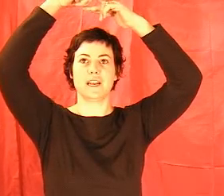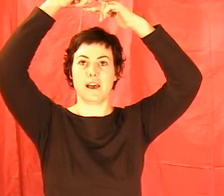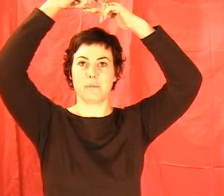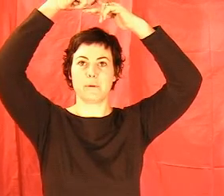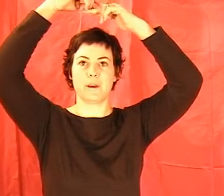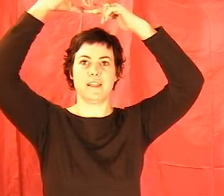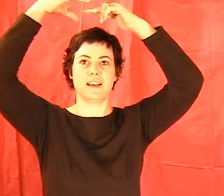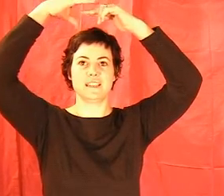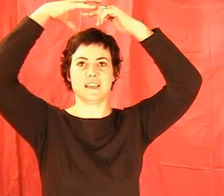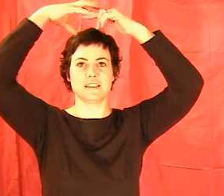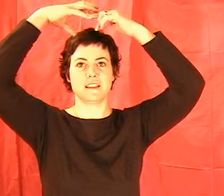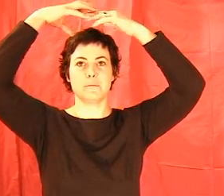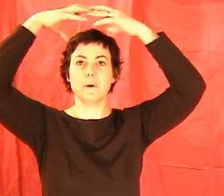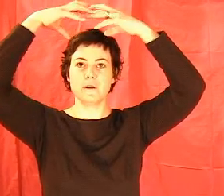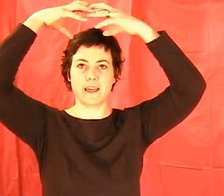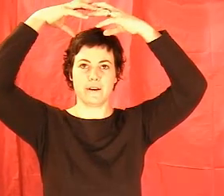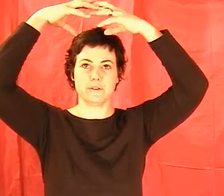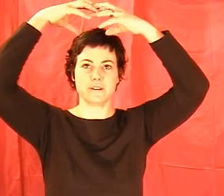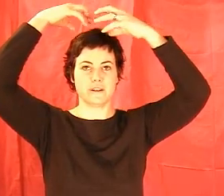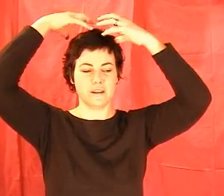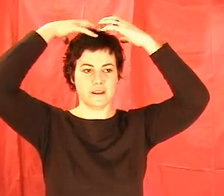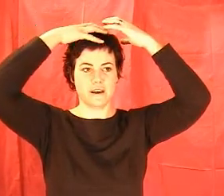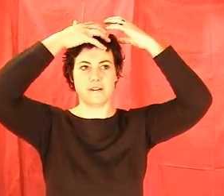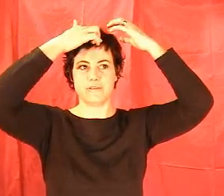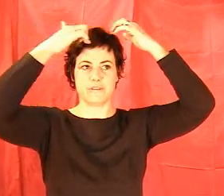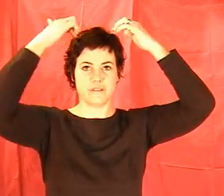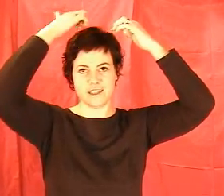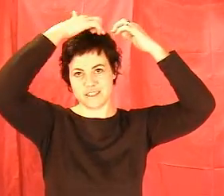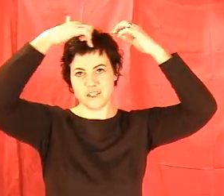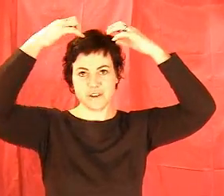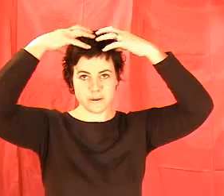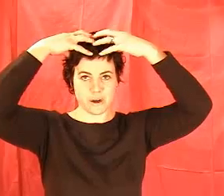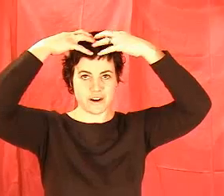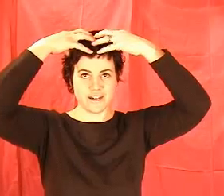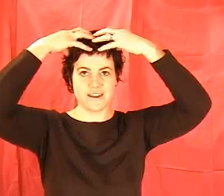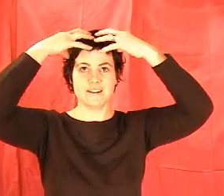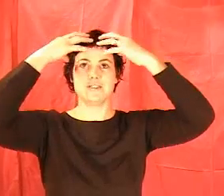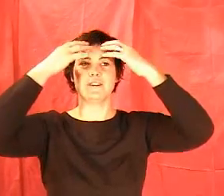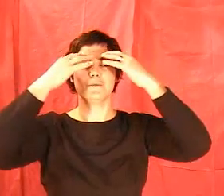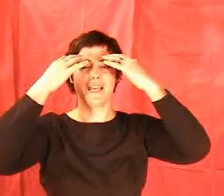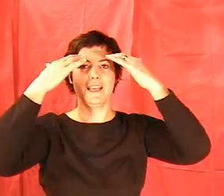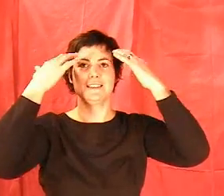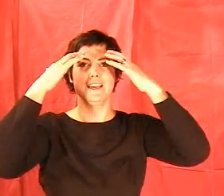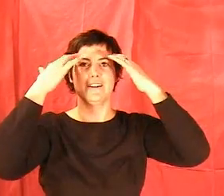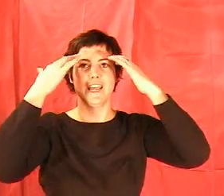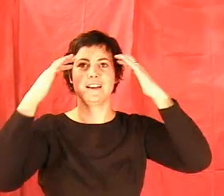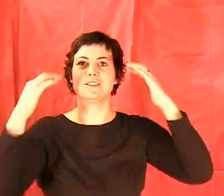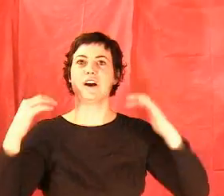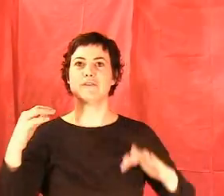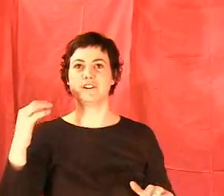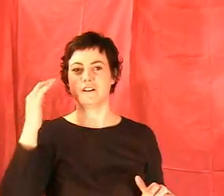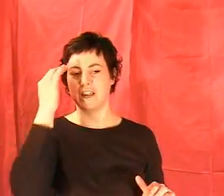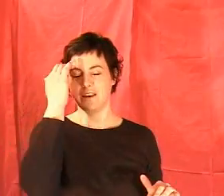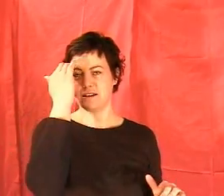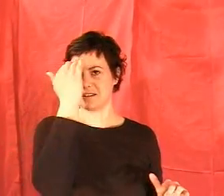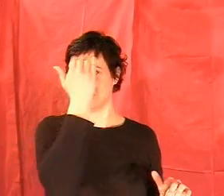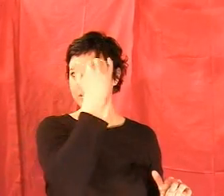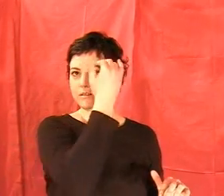up. And that takes the bulk out of the interior part so that when it hangs down, it hangs softer and not such a